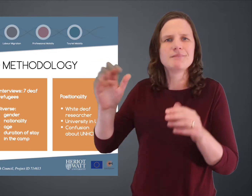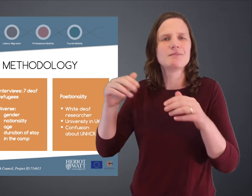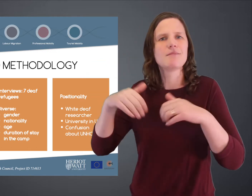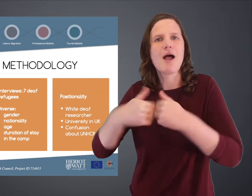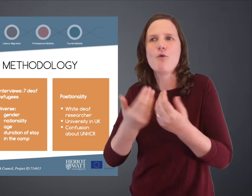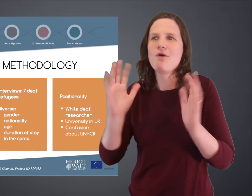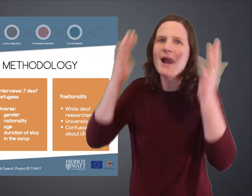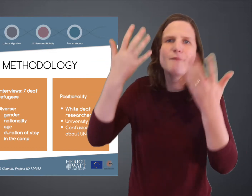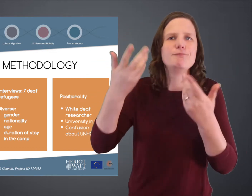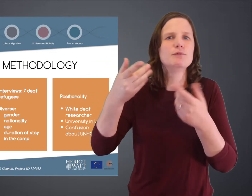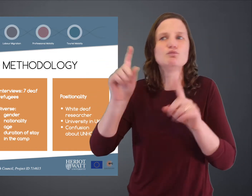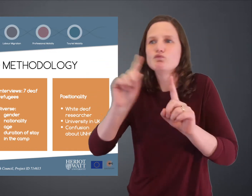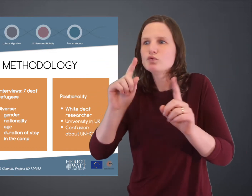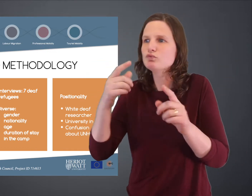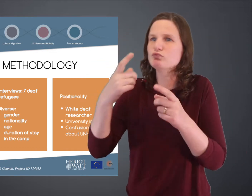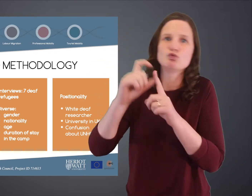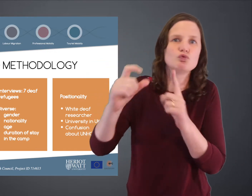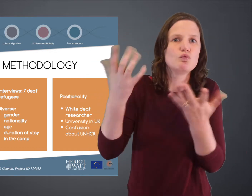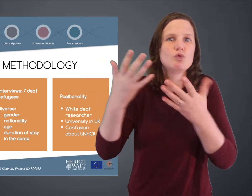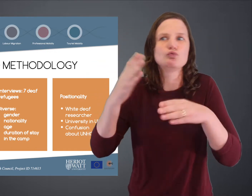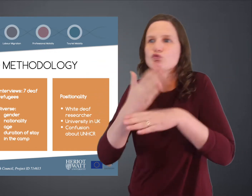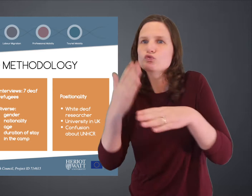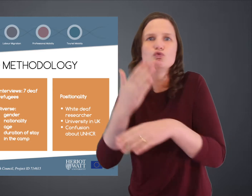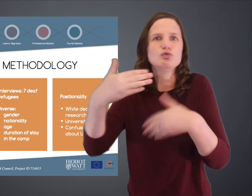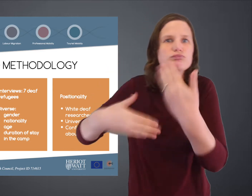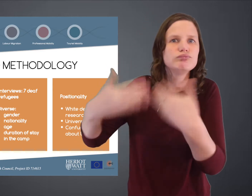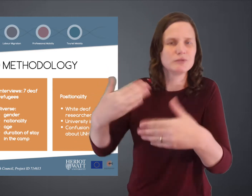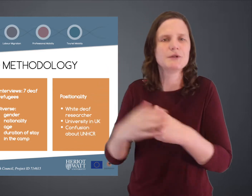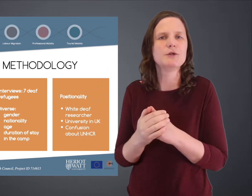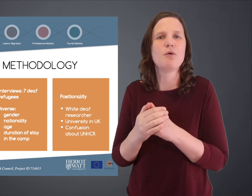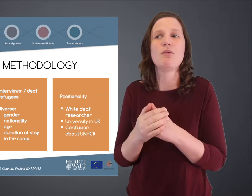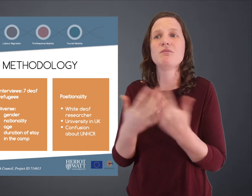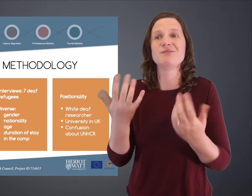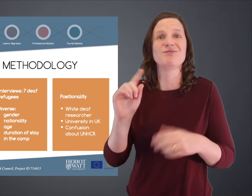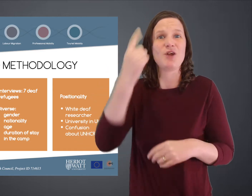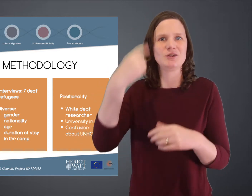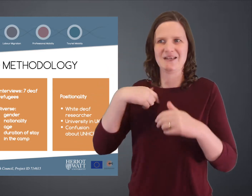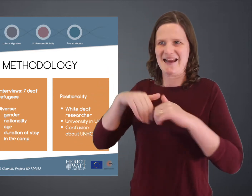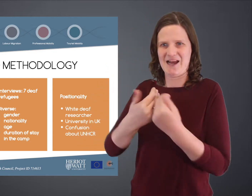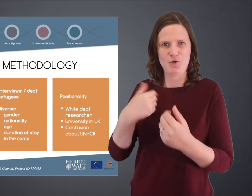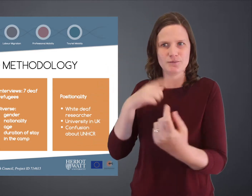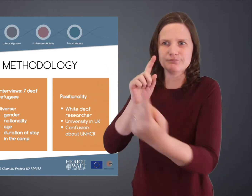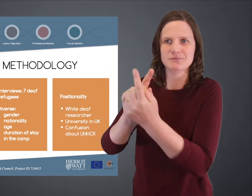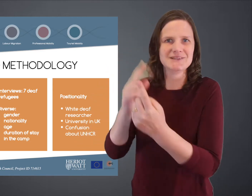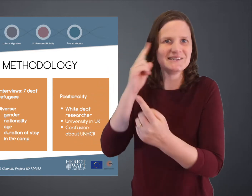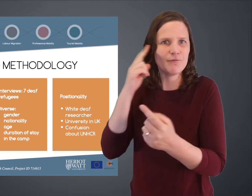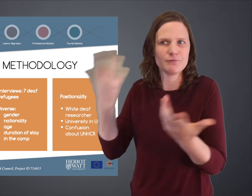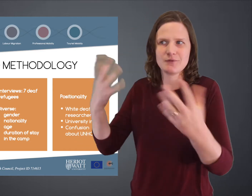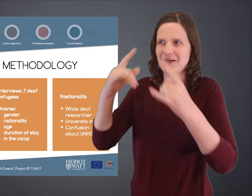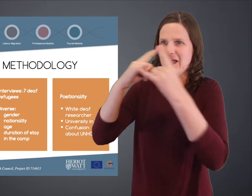conversing with them, finding out how they live, what they do, what their jobs are and so forth. And when I first arrived at Kakuma,